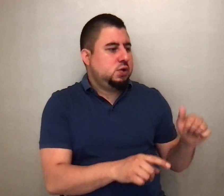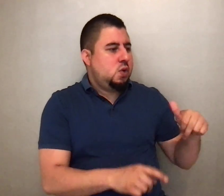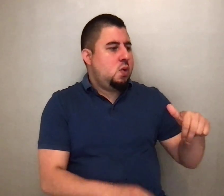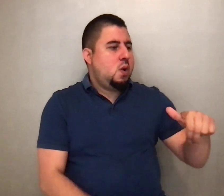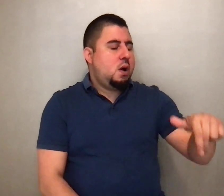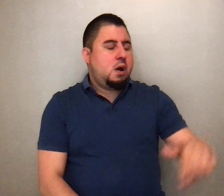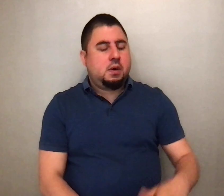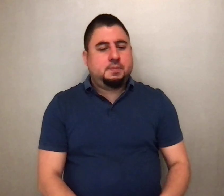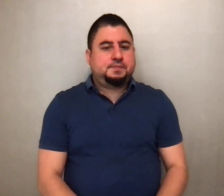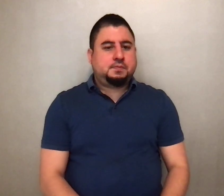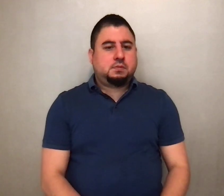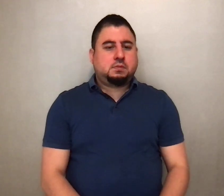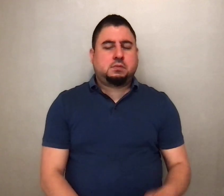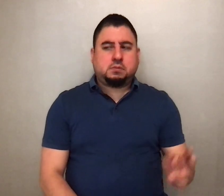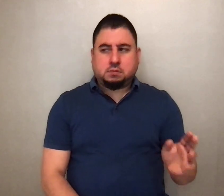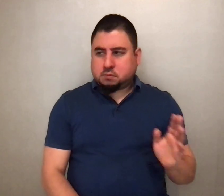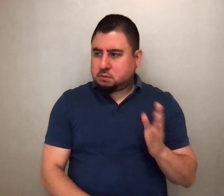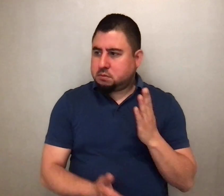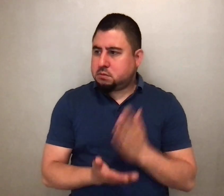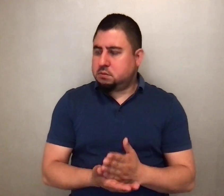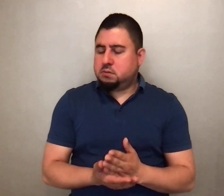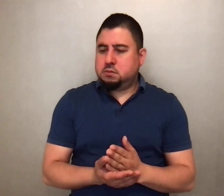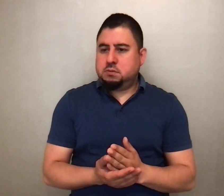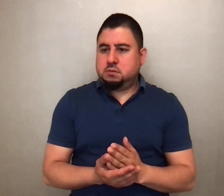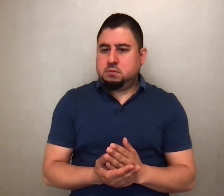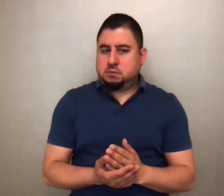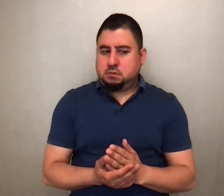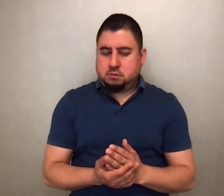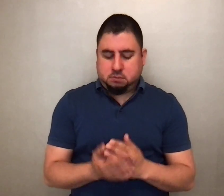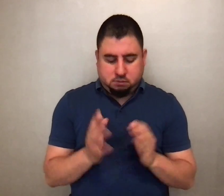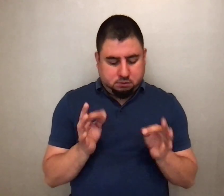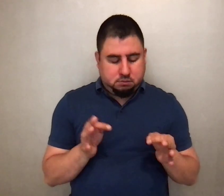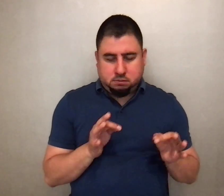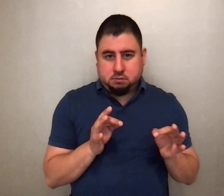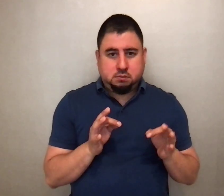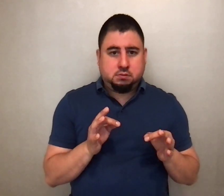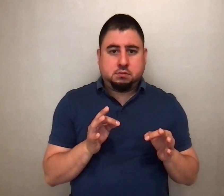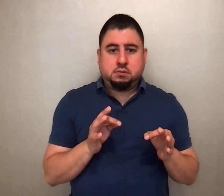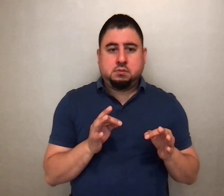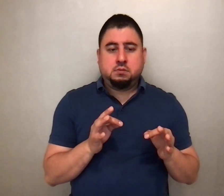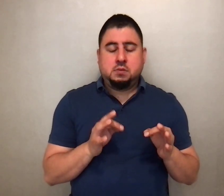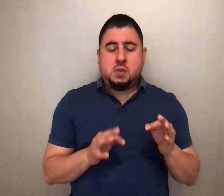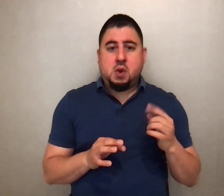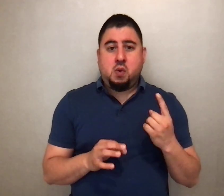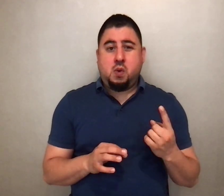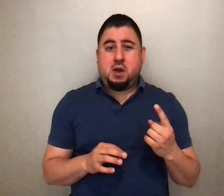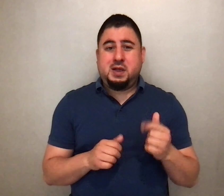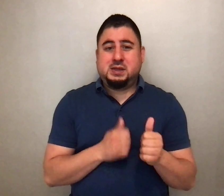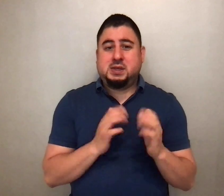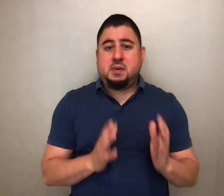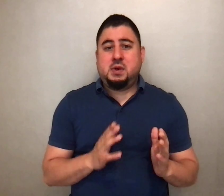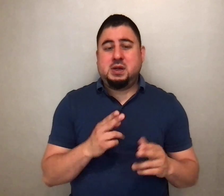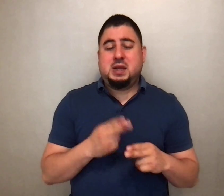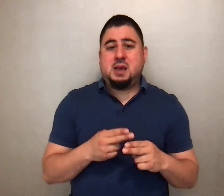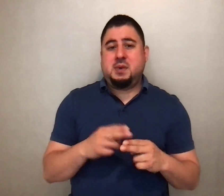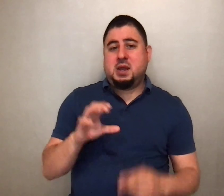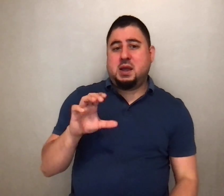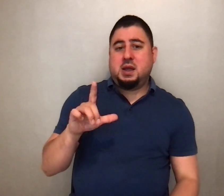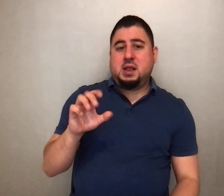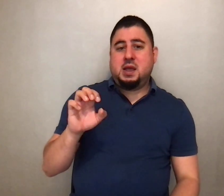They stopped, looking downcast. One of them, named Cleopas, said to him